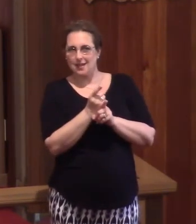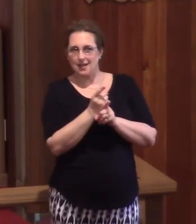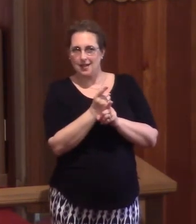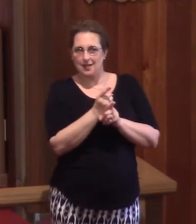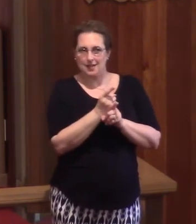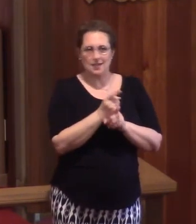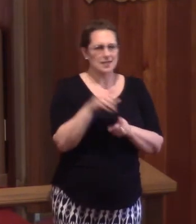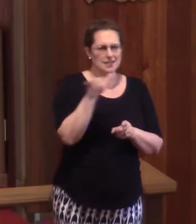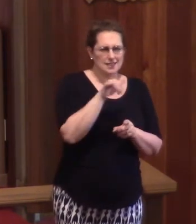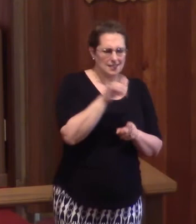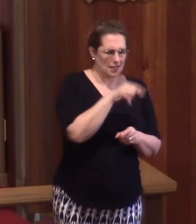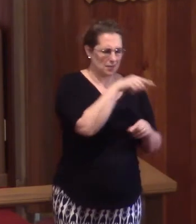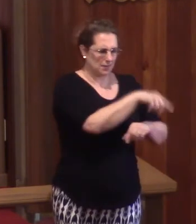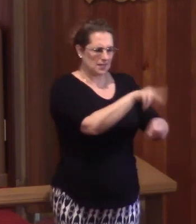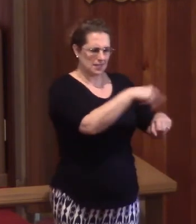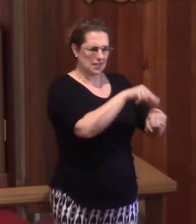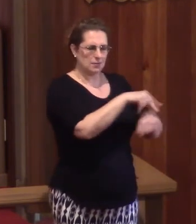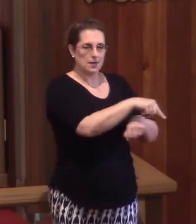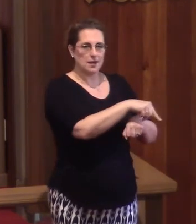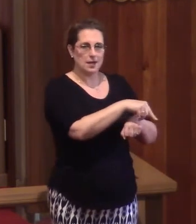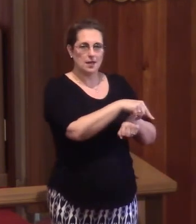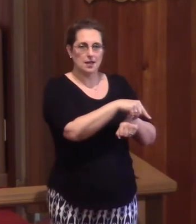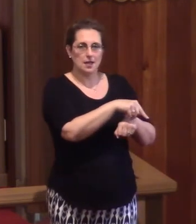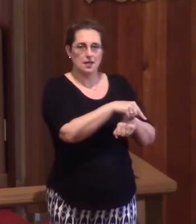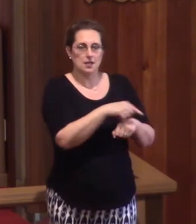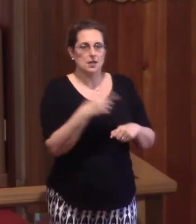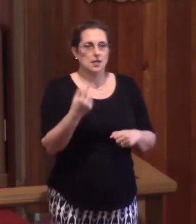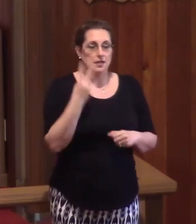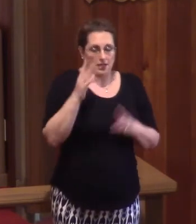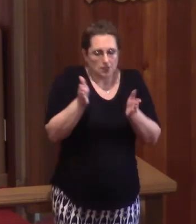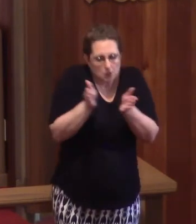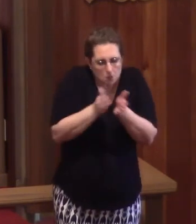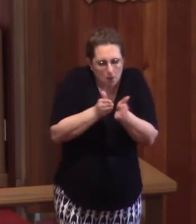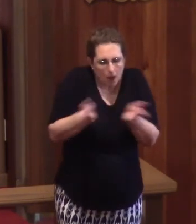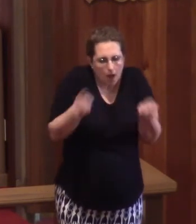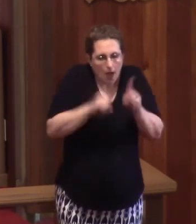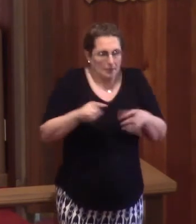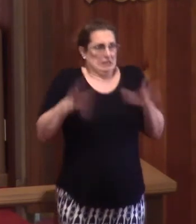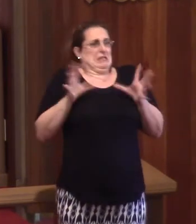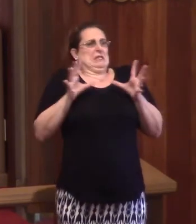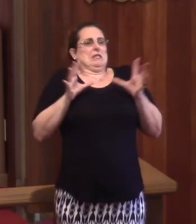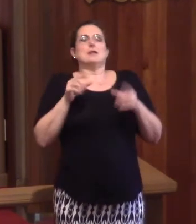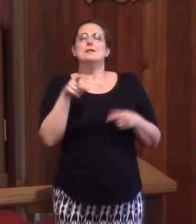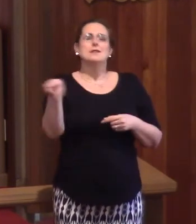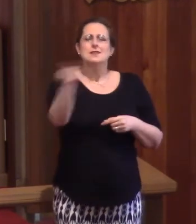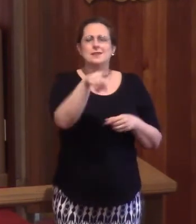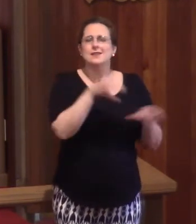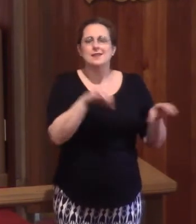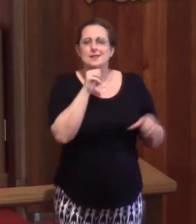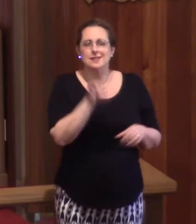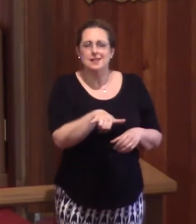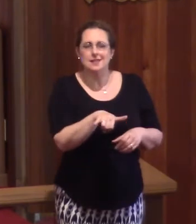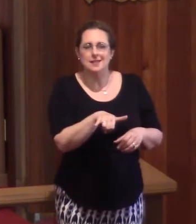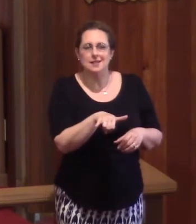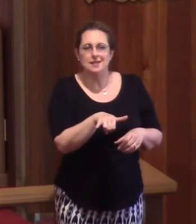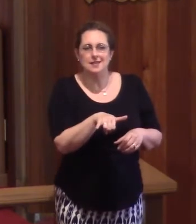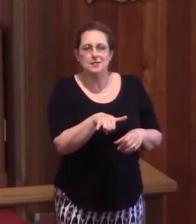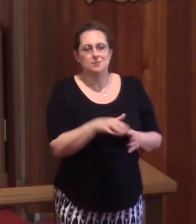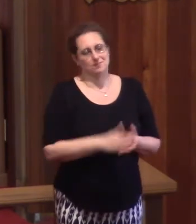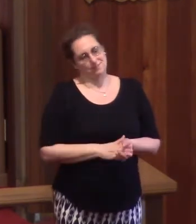Pharisaical in nature. Overreacting about the smallest little things. No one else in here does that. Ah.